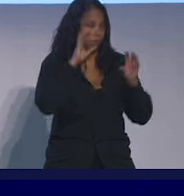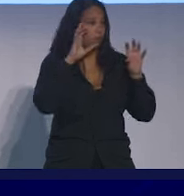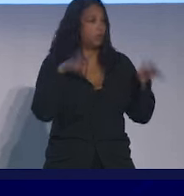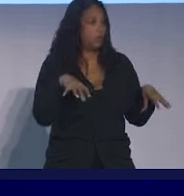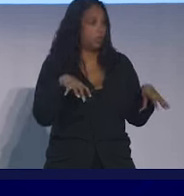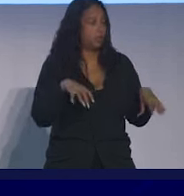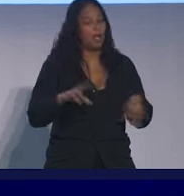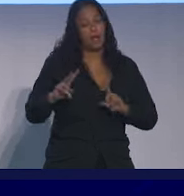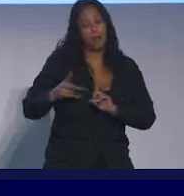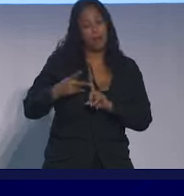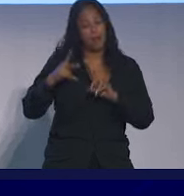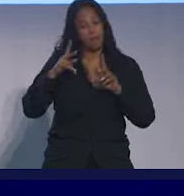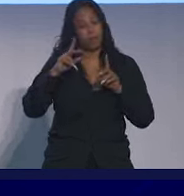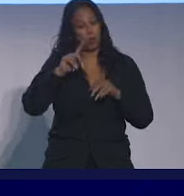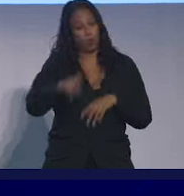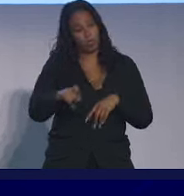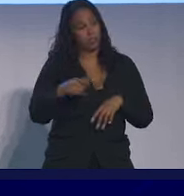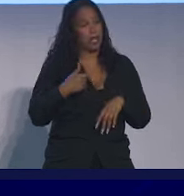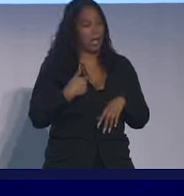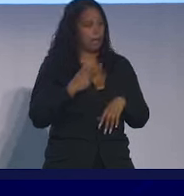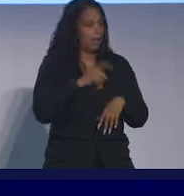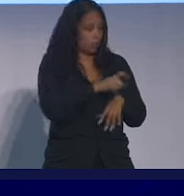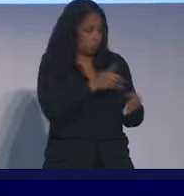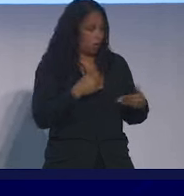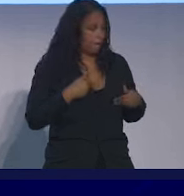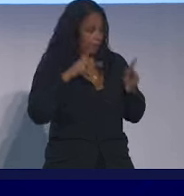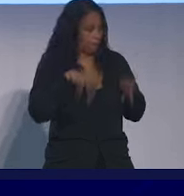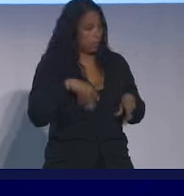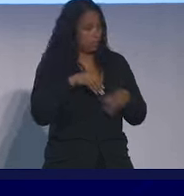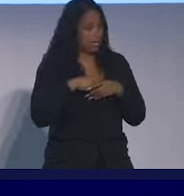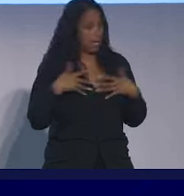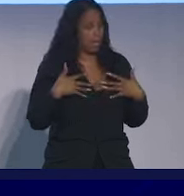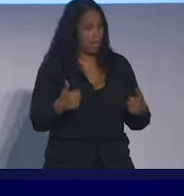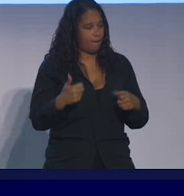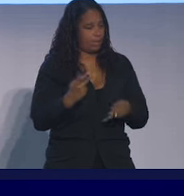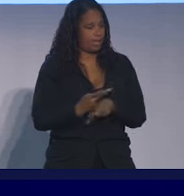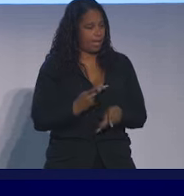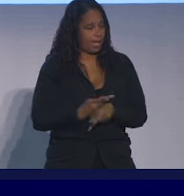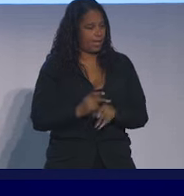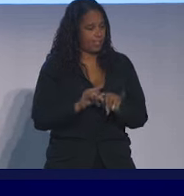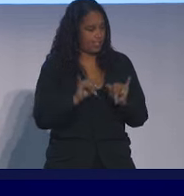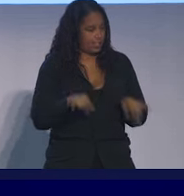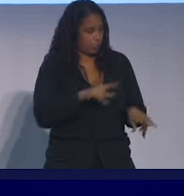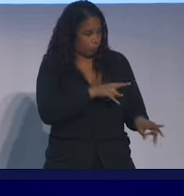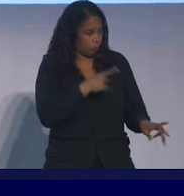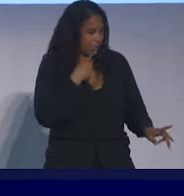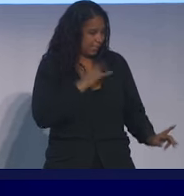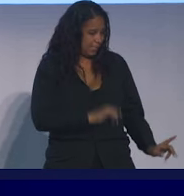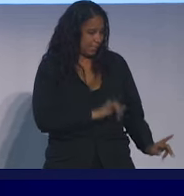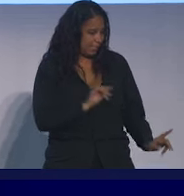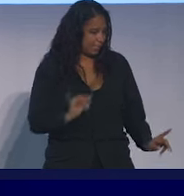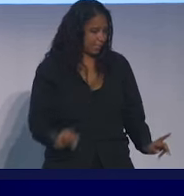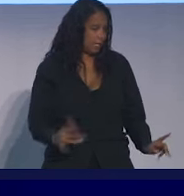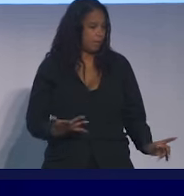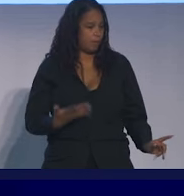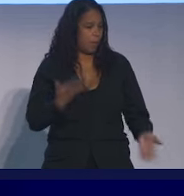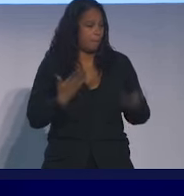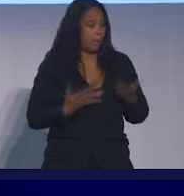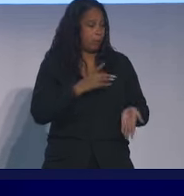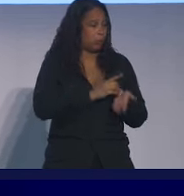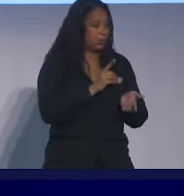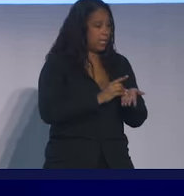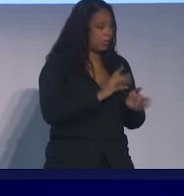The second question I would ask is, is there a person in the healthcare system who you would say the same about? Could be the person at the front desk of your doctor's office,